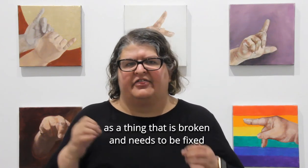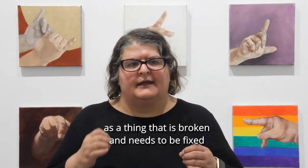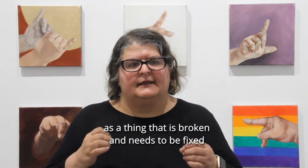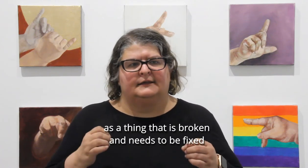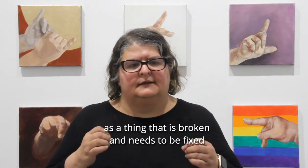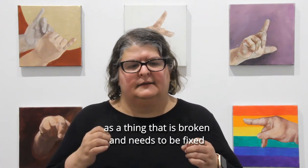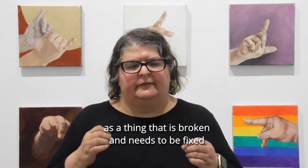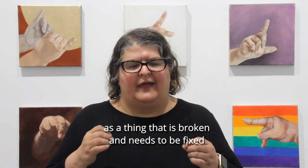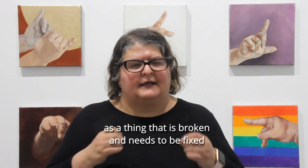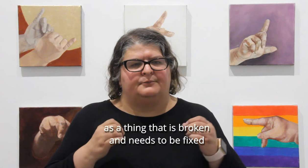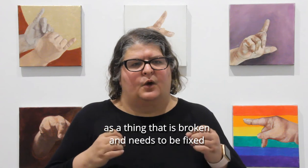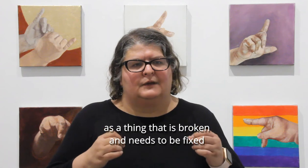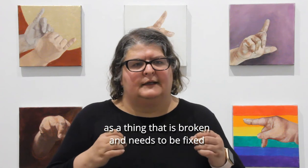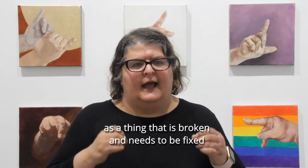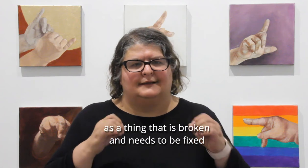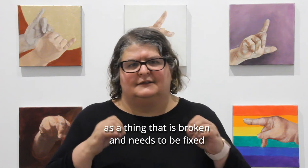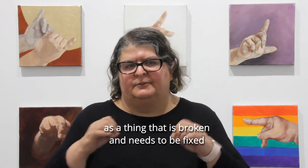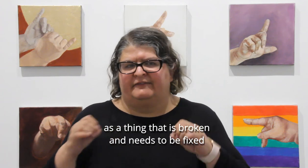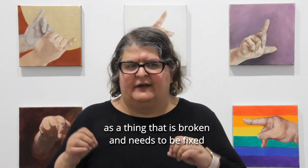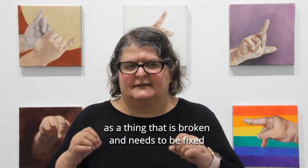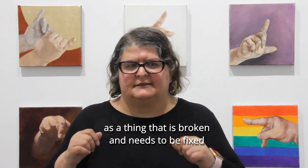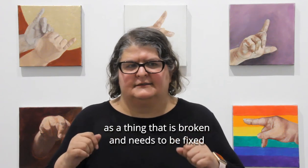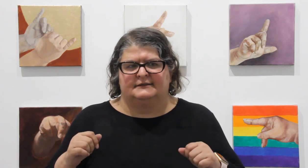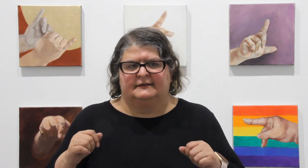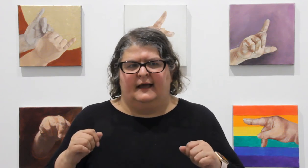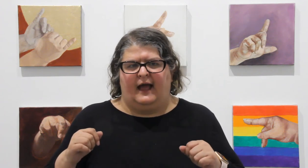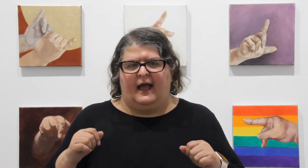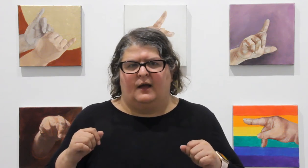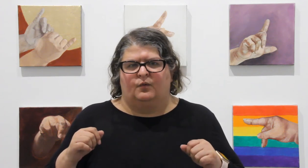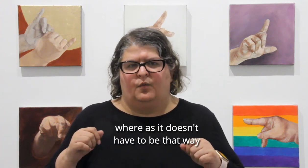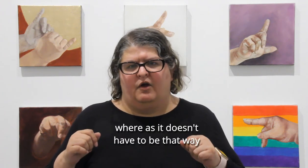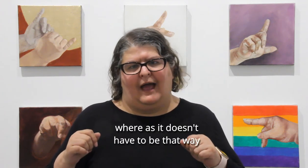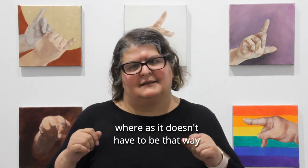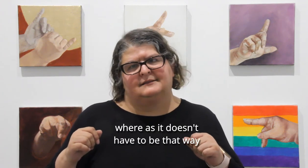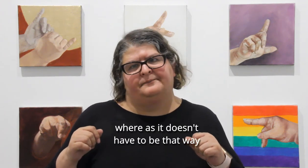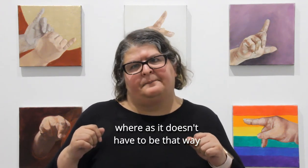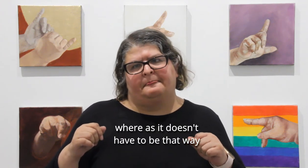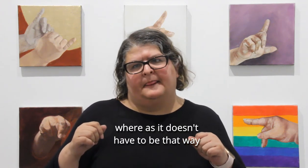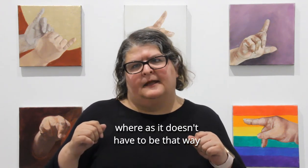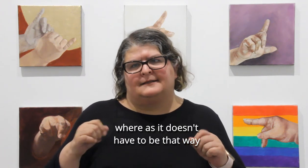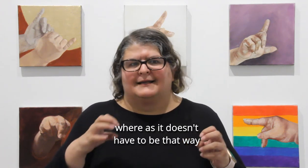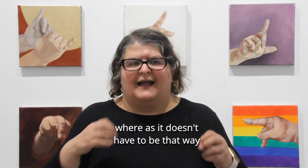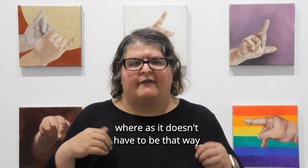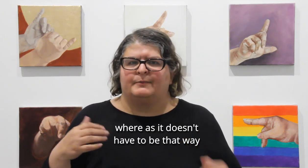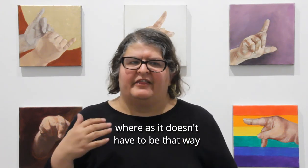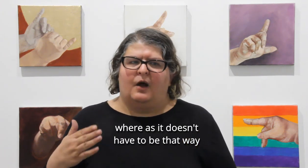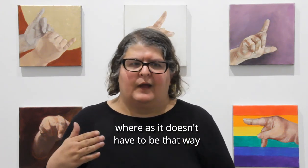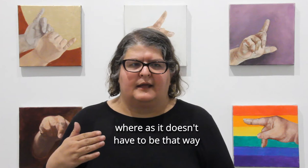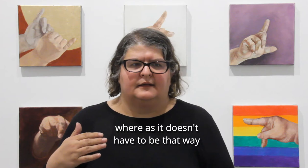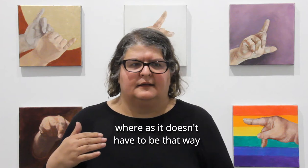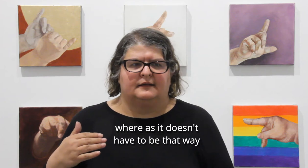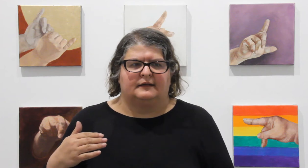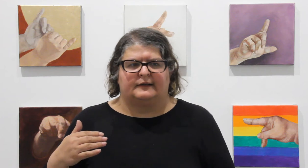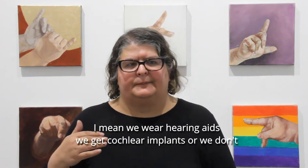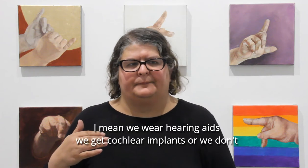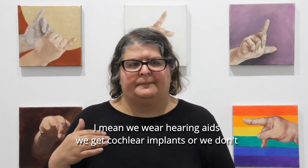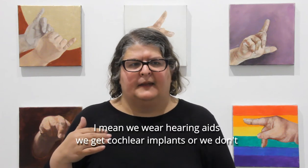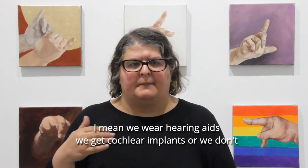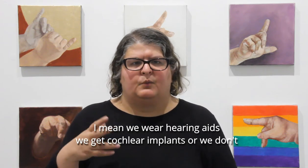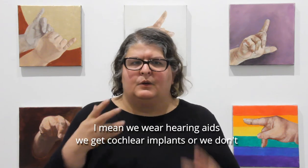thing that is broken and needs to be fixed. Um, whereas it doesn't have to be that way. You know, I mean, we